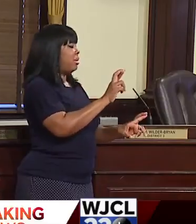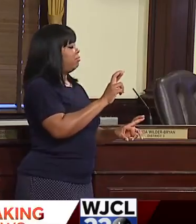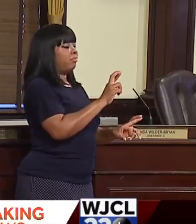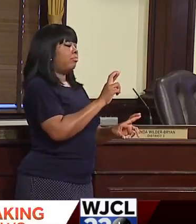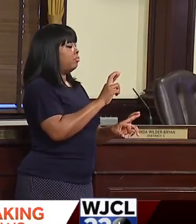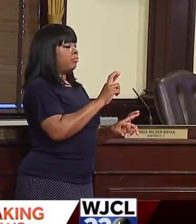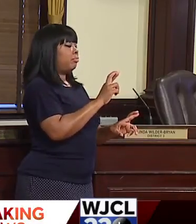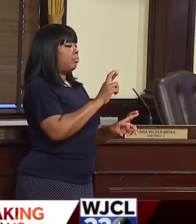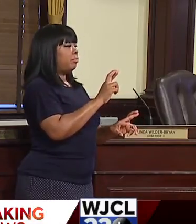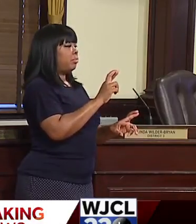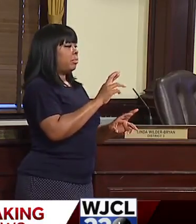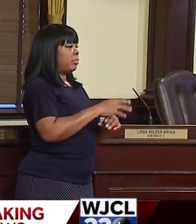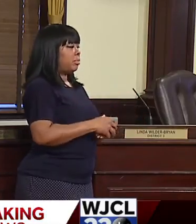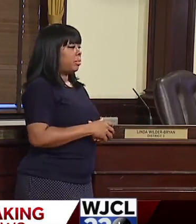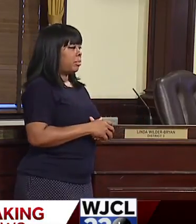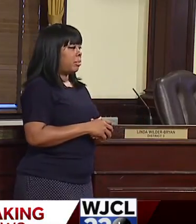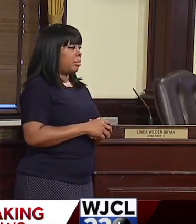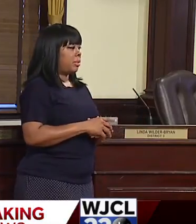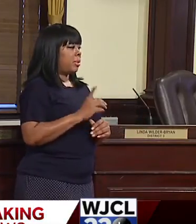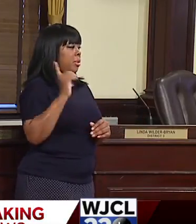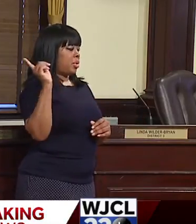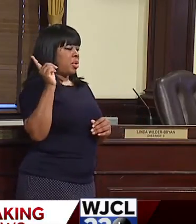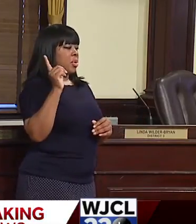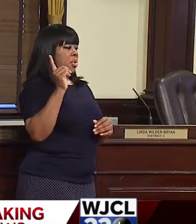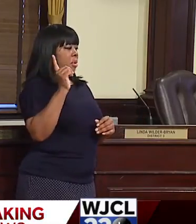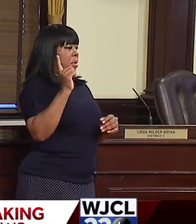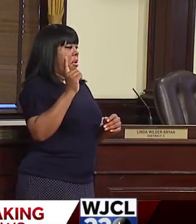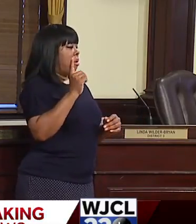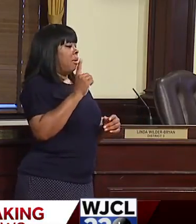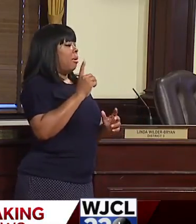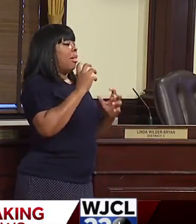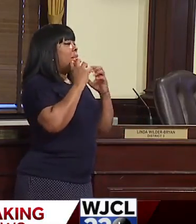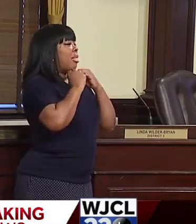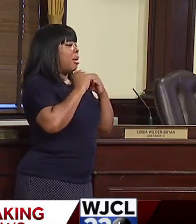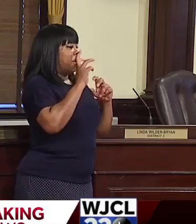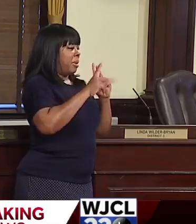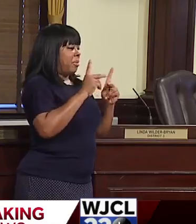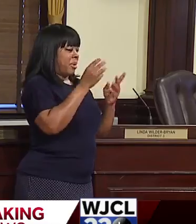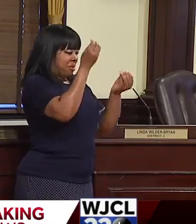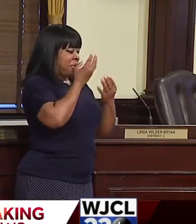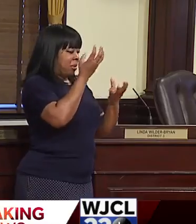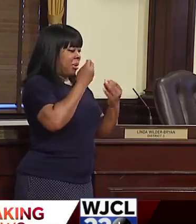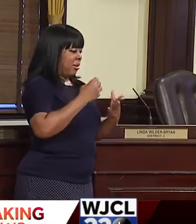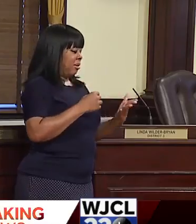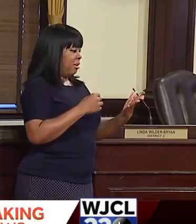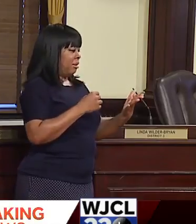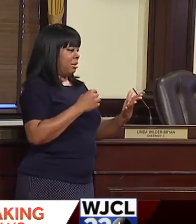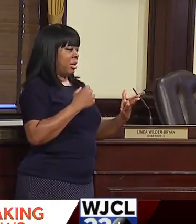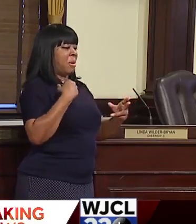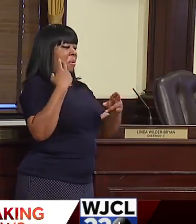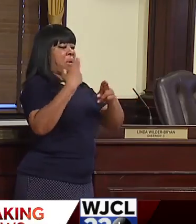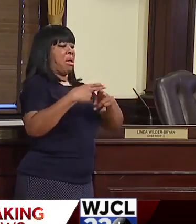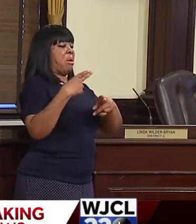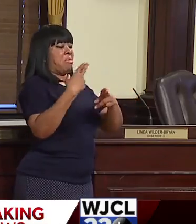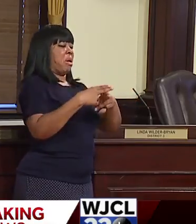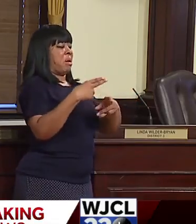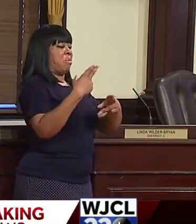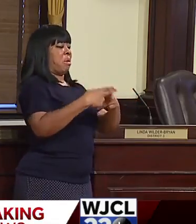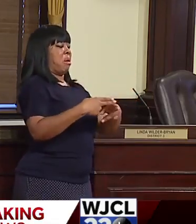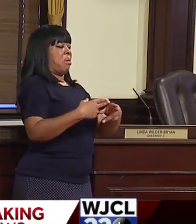as well. Um, I you would just love to hear some of the things that people have said to me, some of the names I've been called,